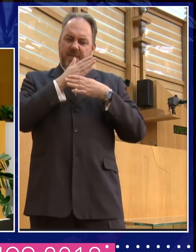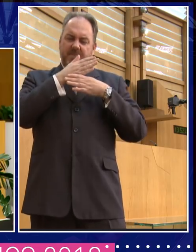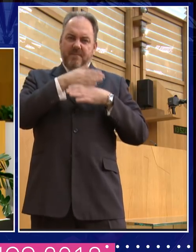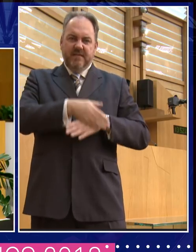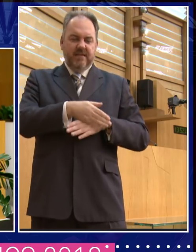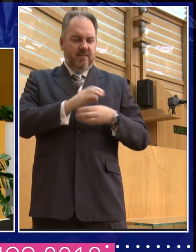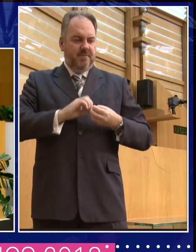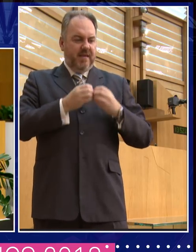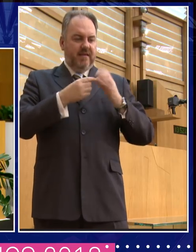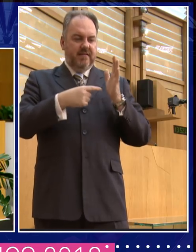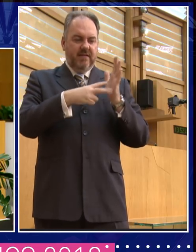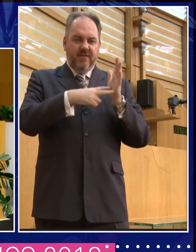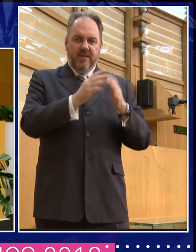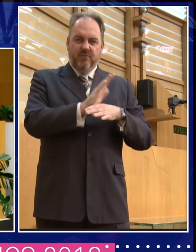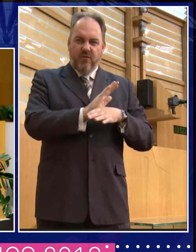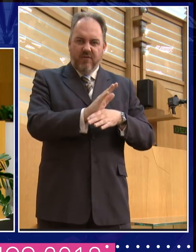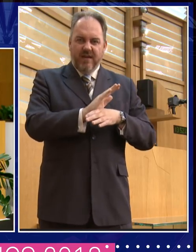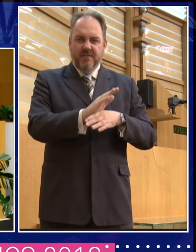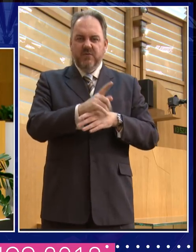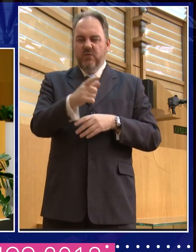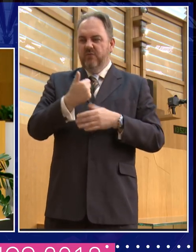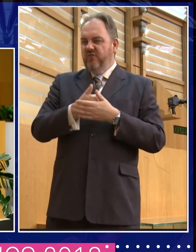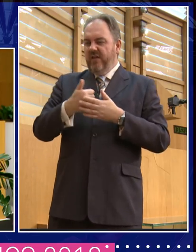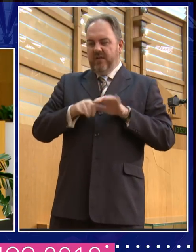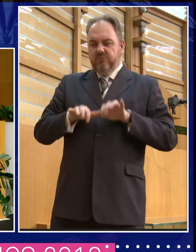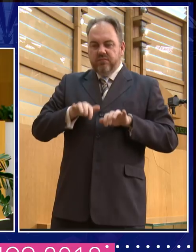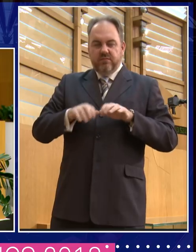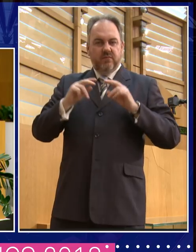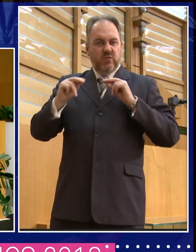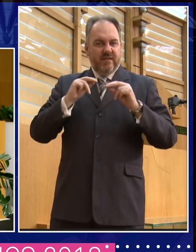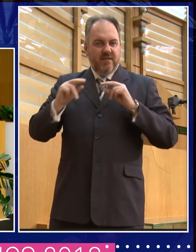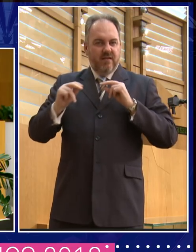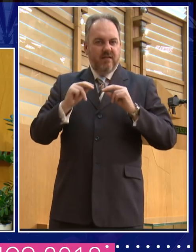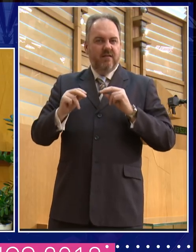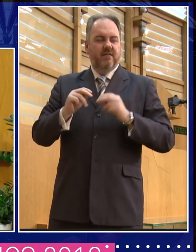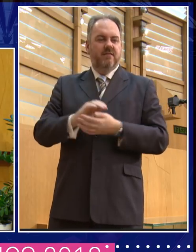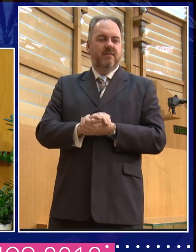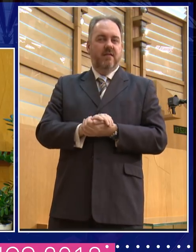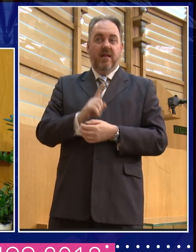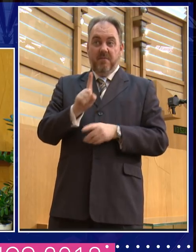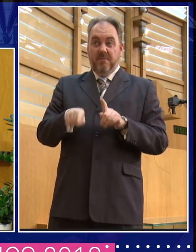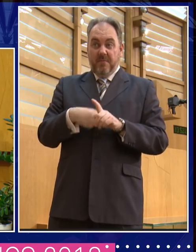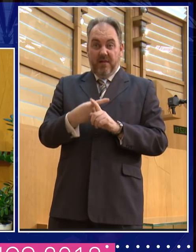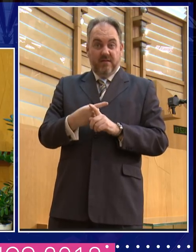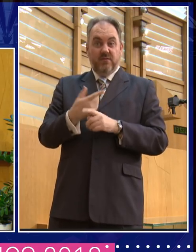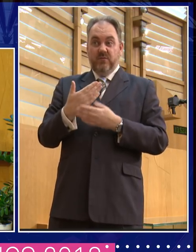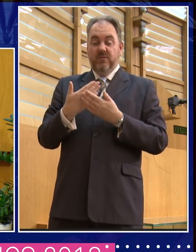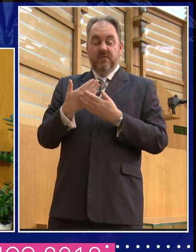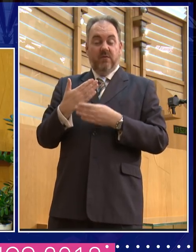programmes, you're active on Twitter and so on. But you're, you've got a daytime job as a, as a scholar and a